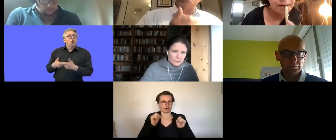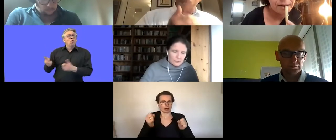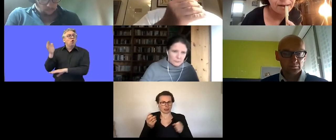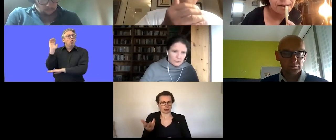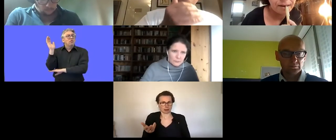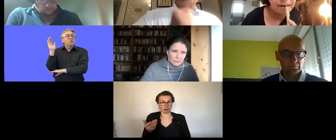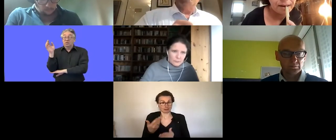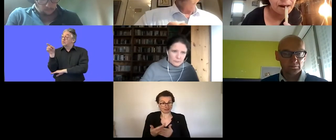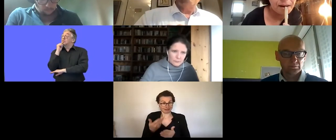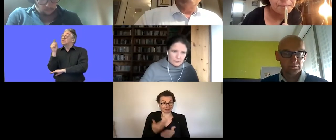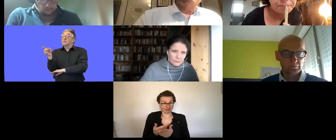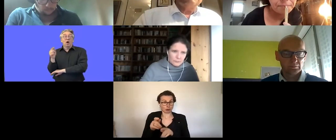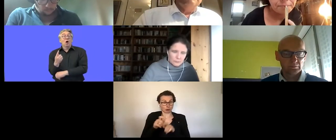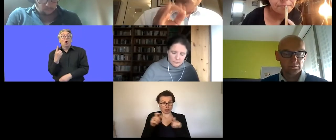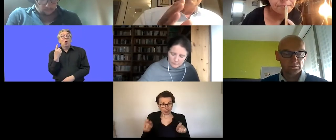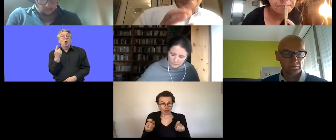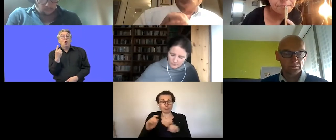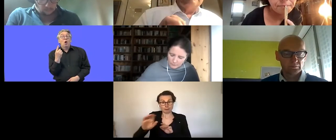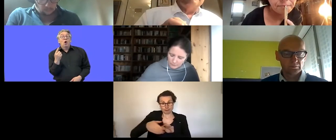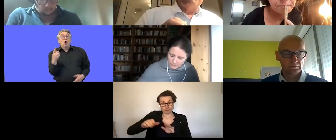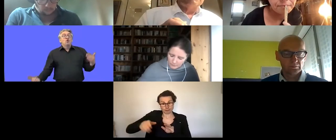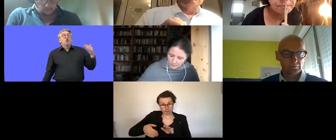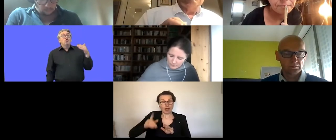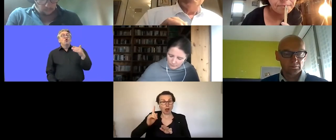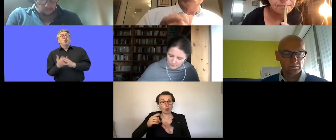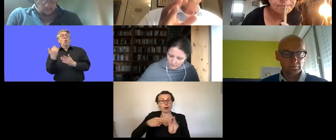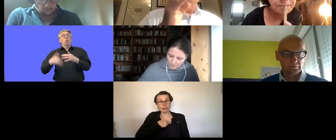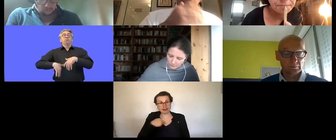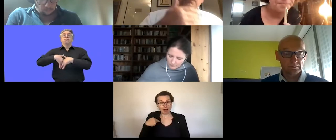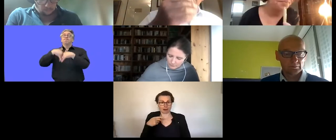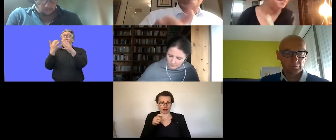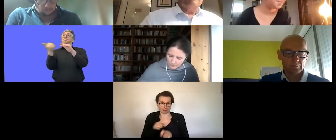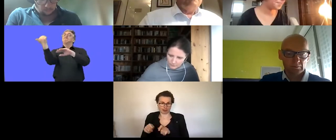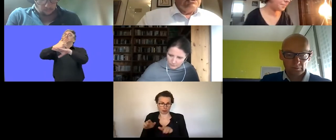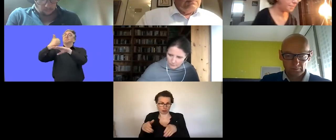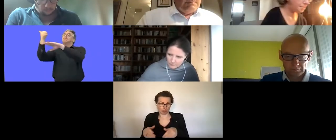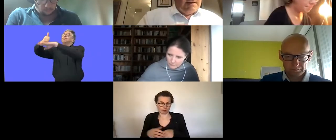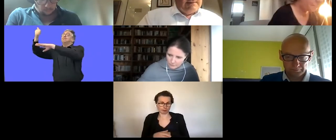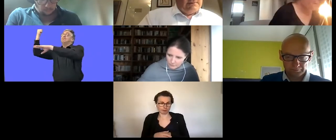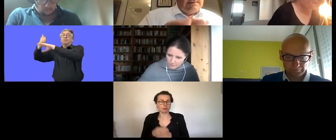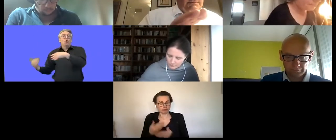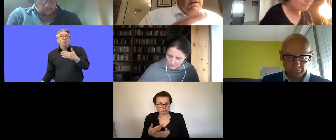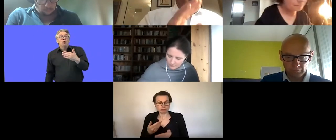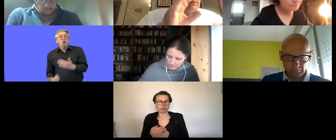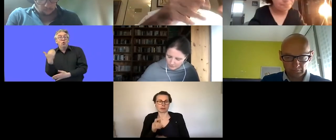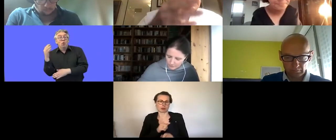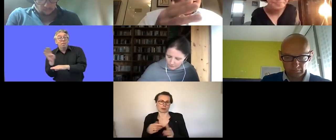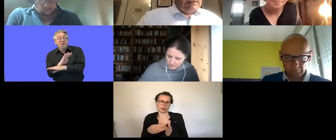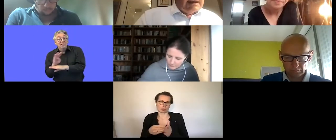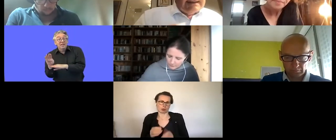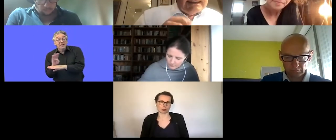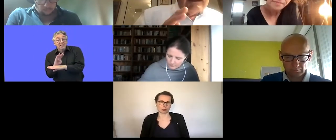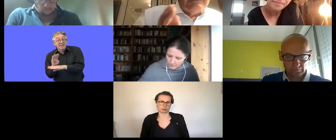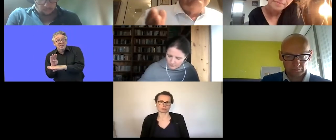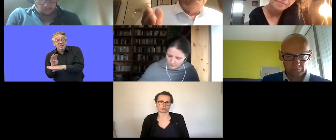social economy companies and they do integrate all those disadvantaged